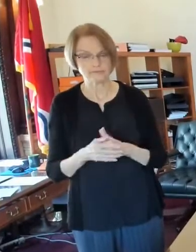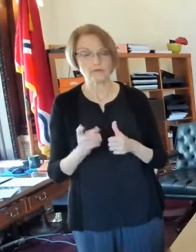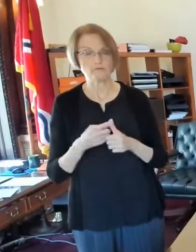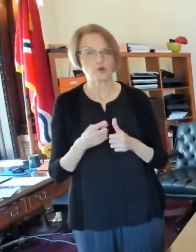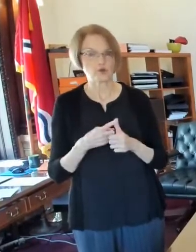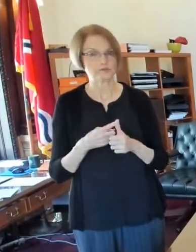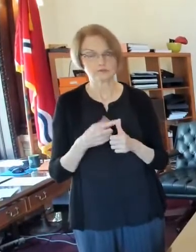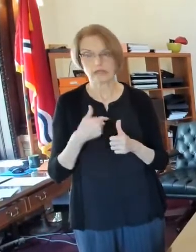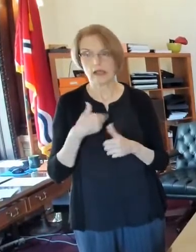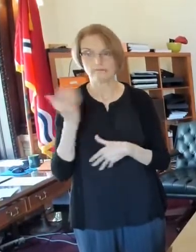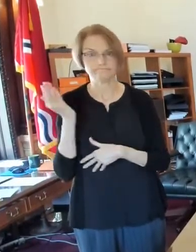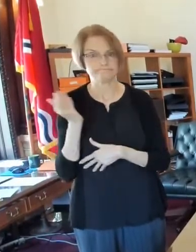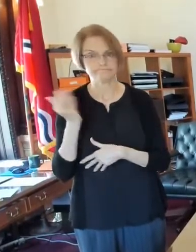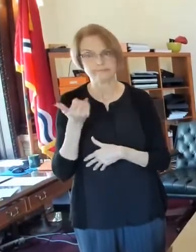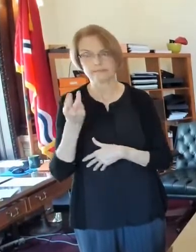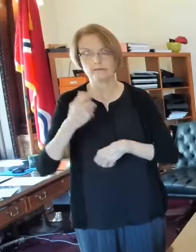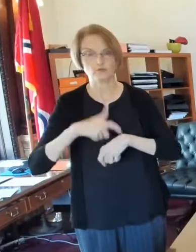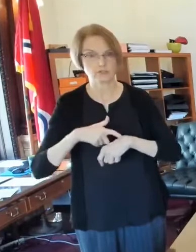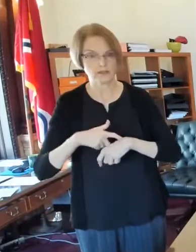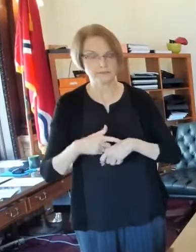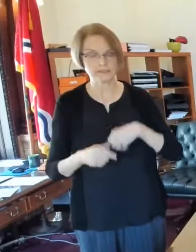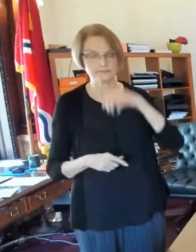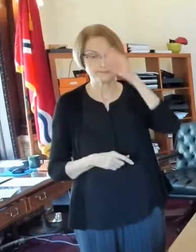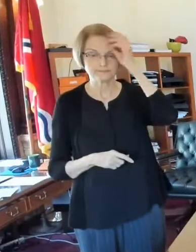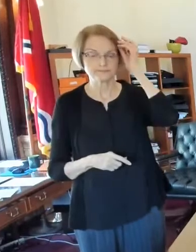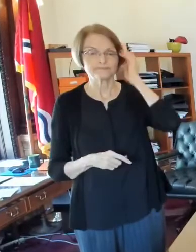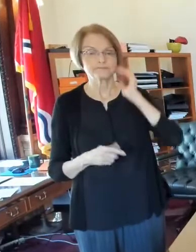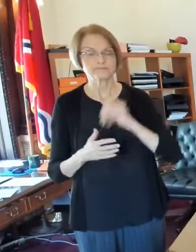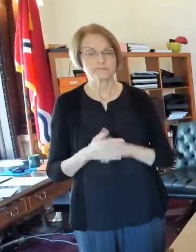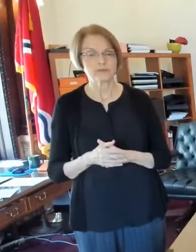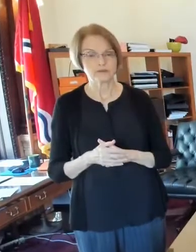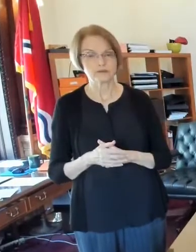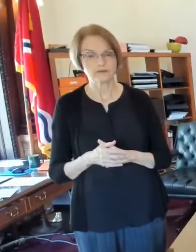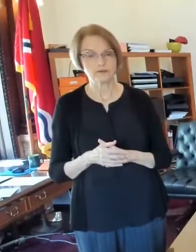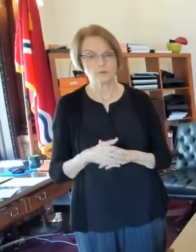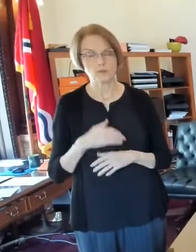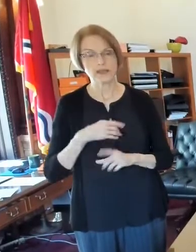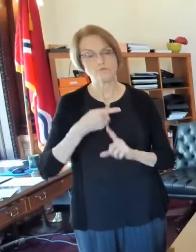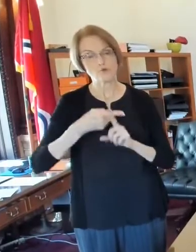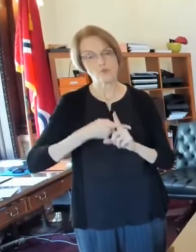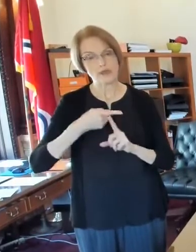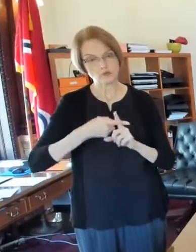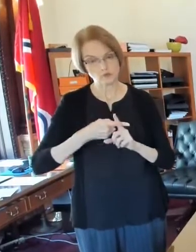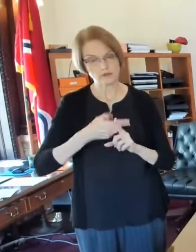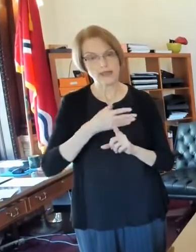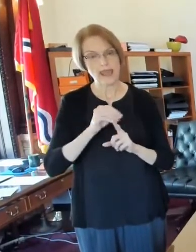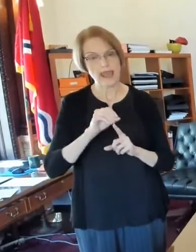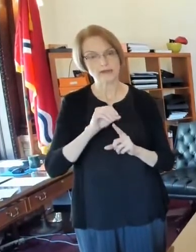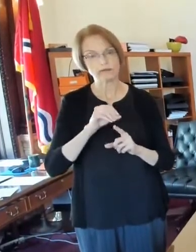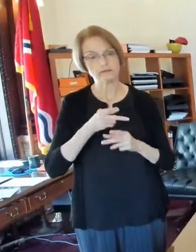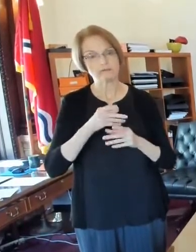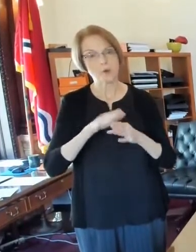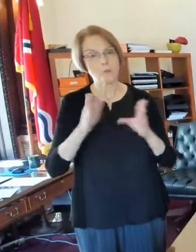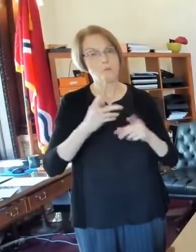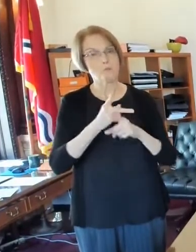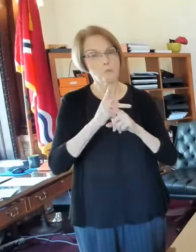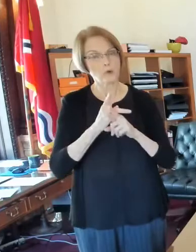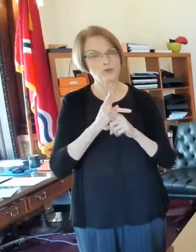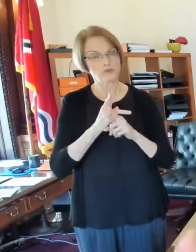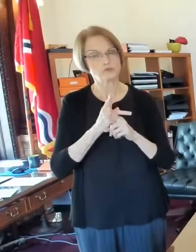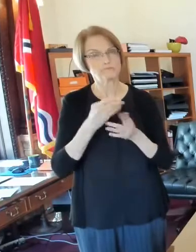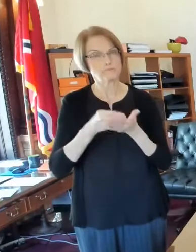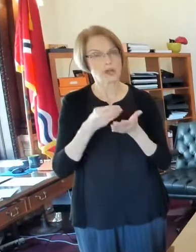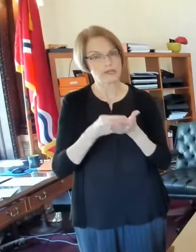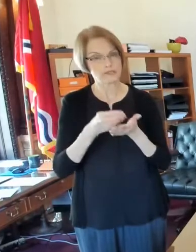and I've talked about this, several times. We have rental and mortgage assistance monies available for people who have been